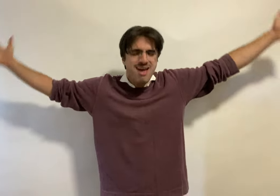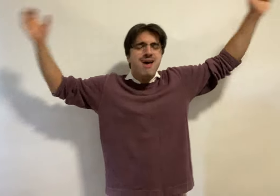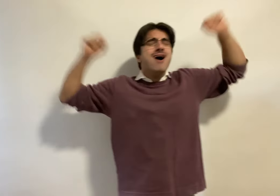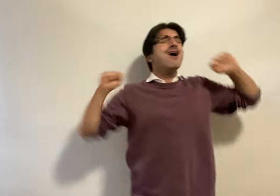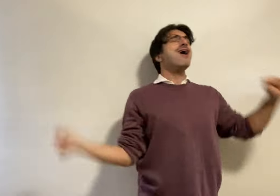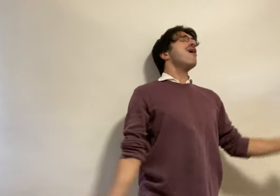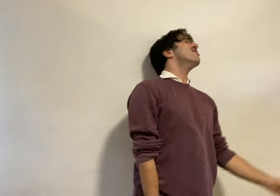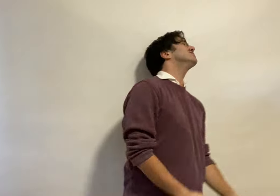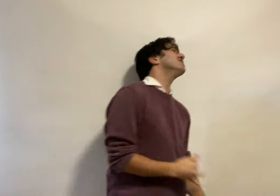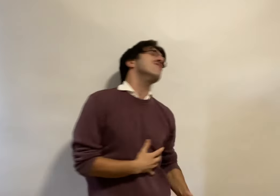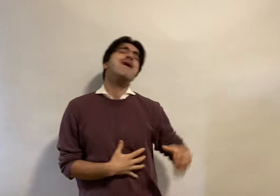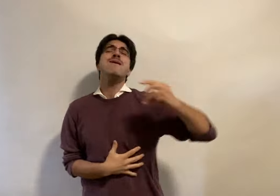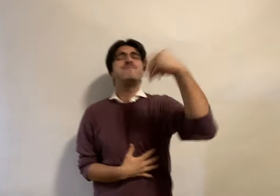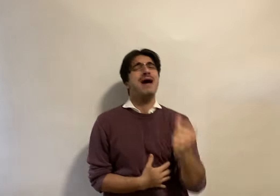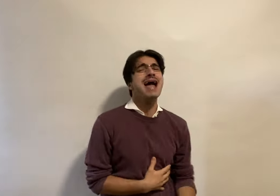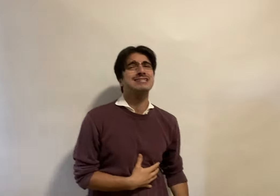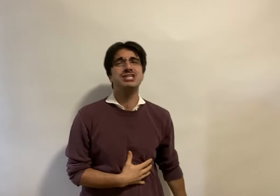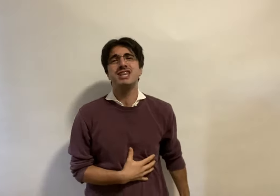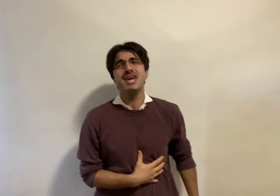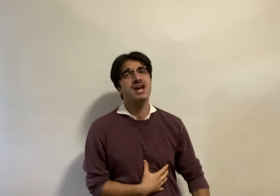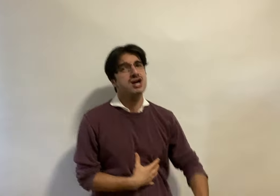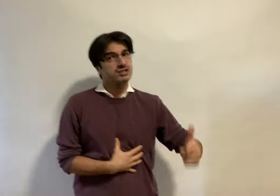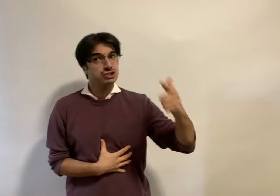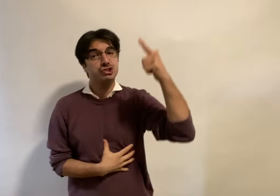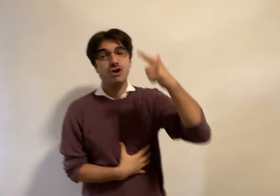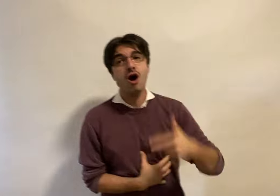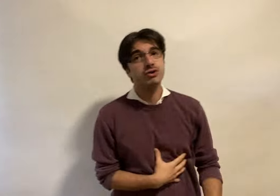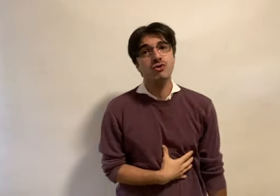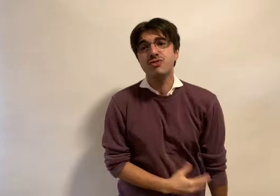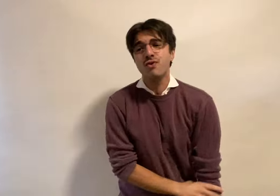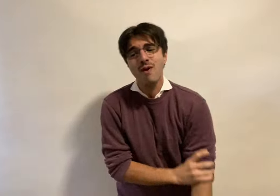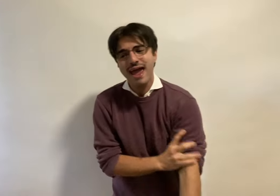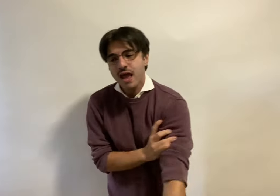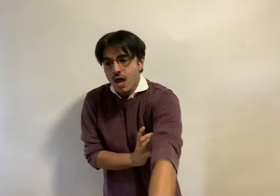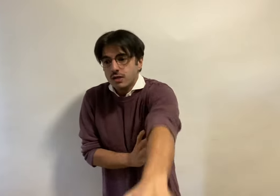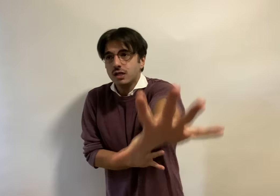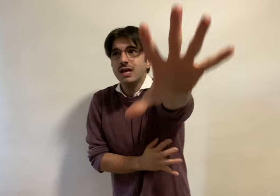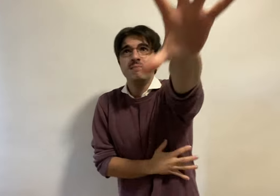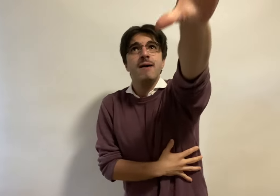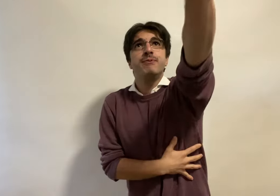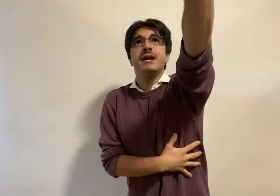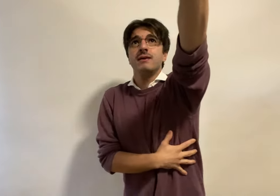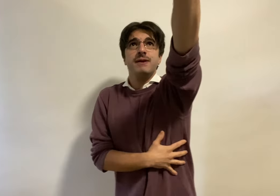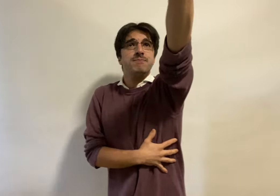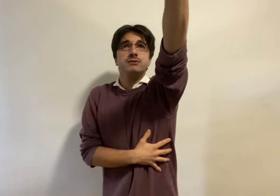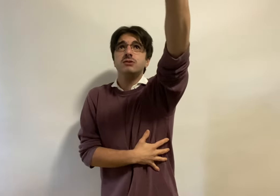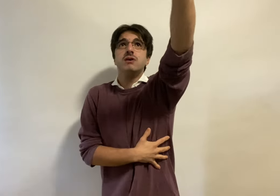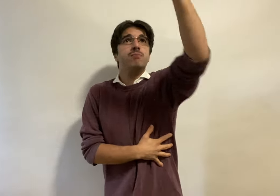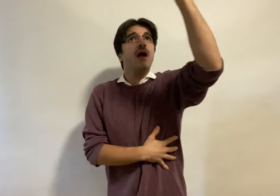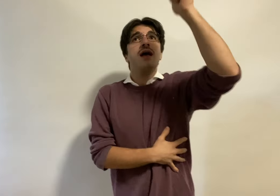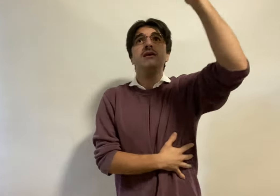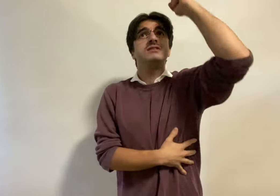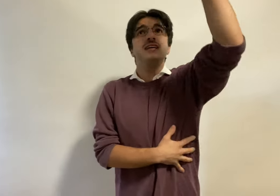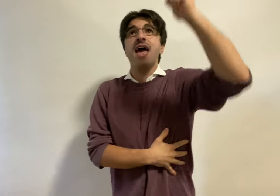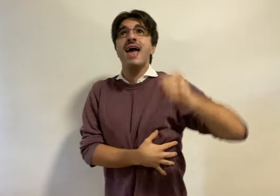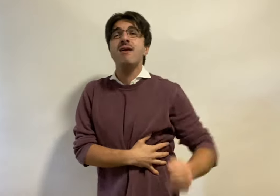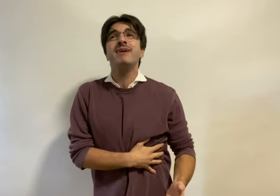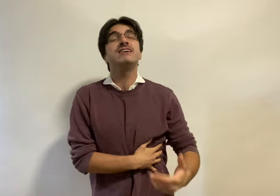Oh, so I went back to the earth to show you the way To lead my pretty people to a brighter day We could